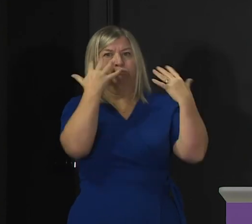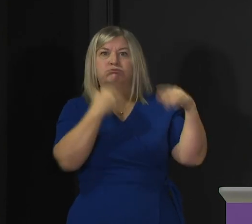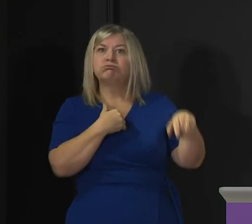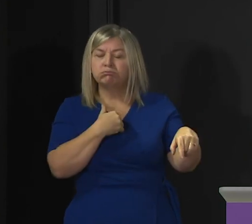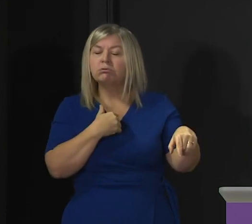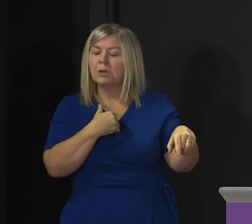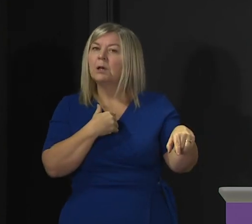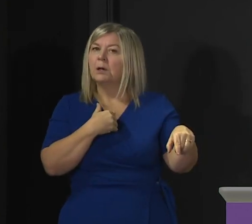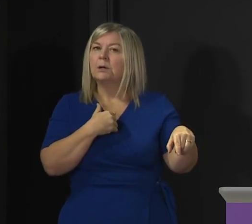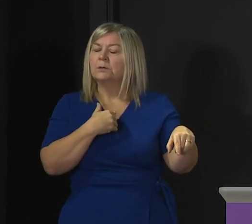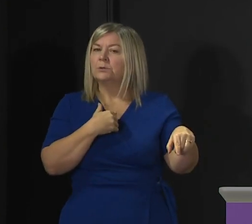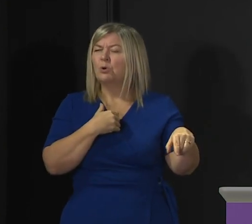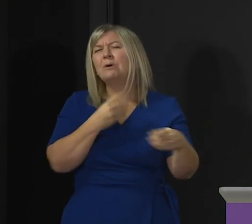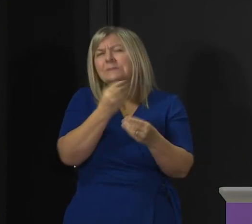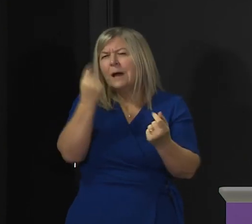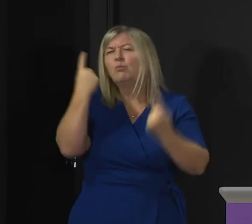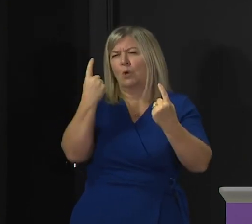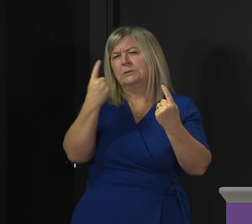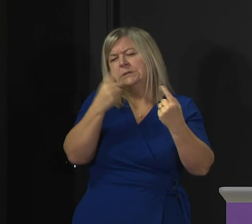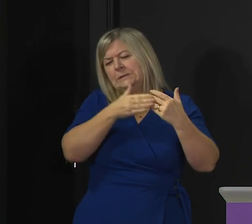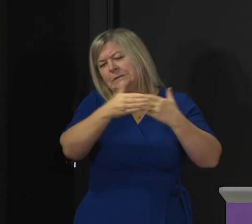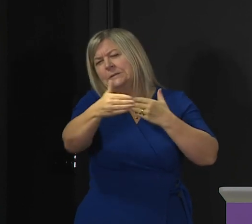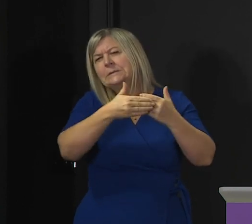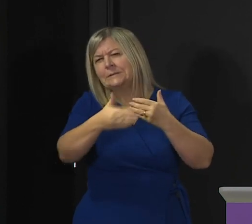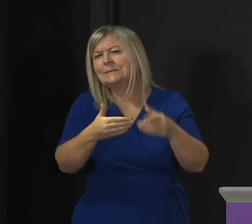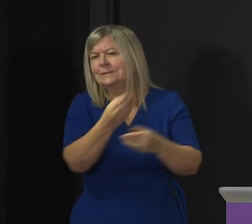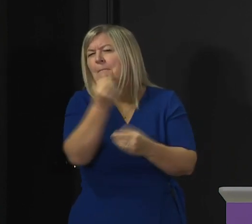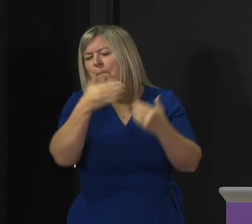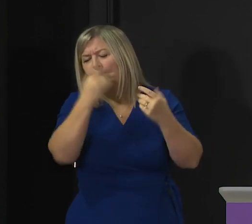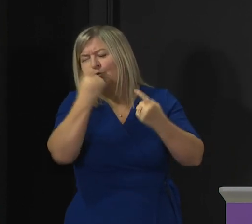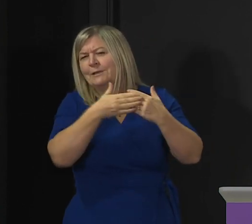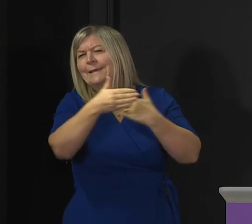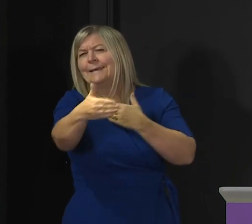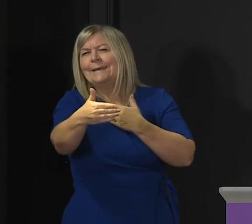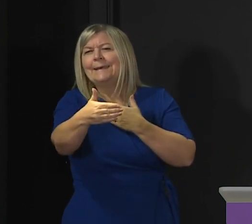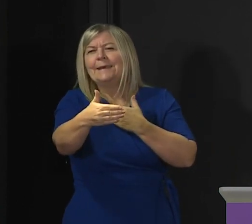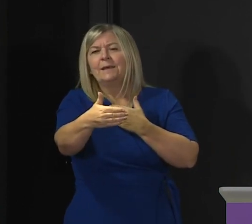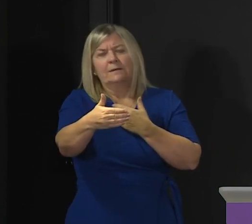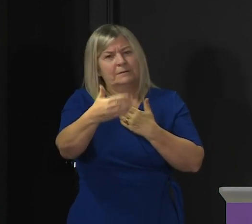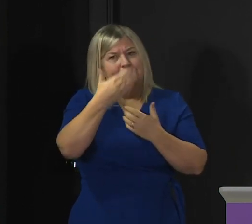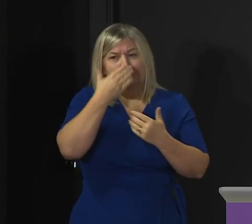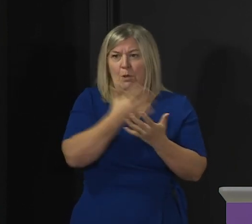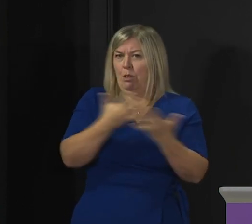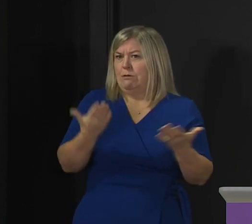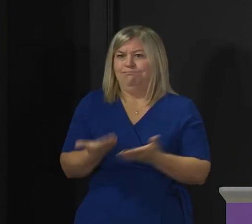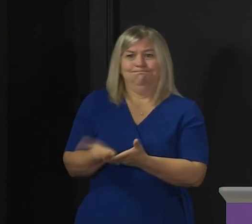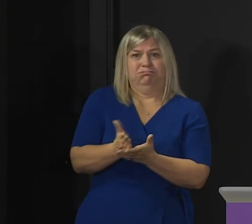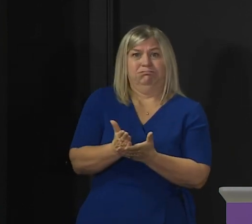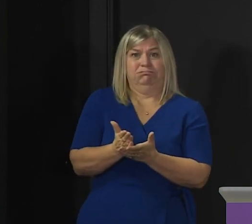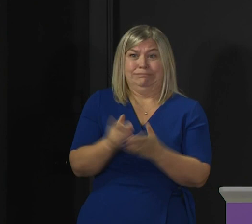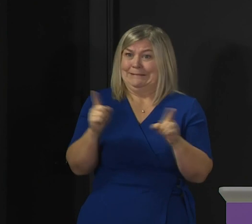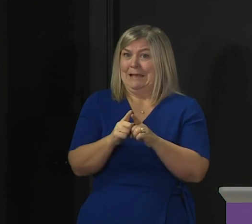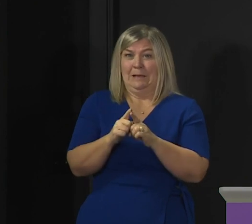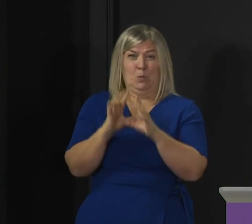weeks. Clearly, that would not be correct. We still face a lot of uncertainty, as all countries